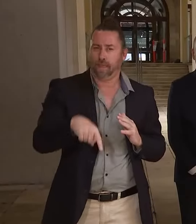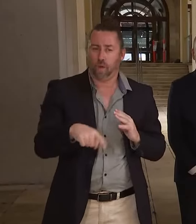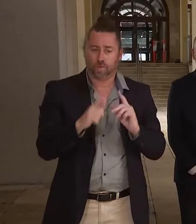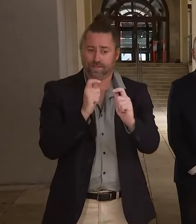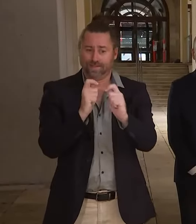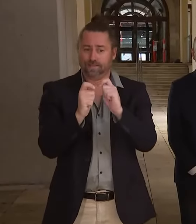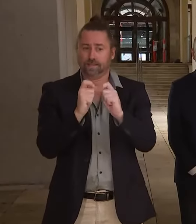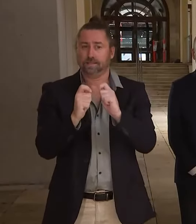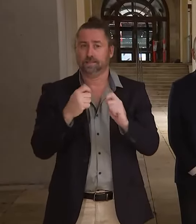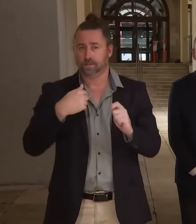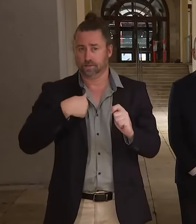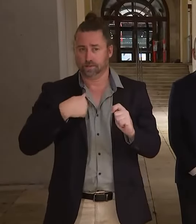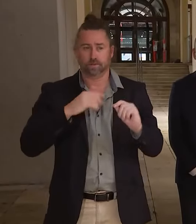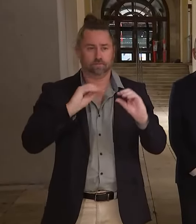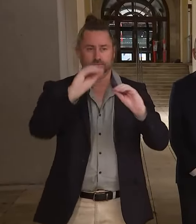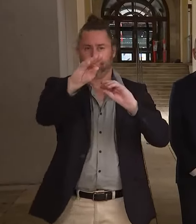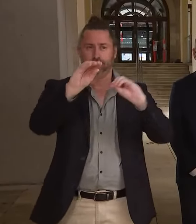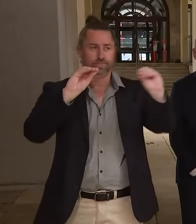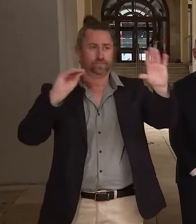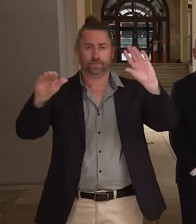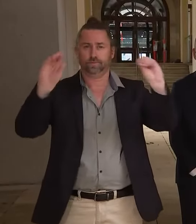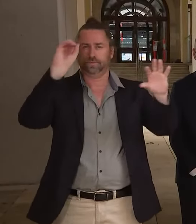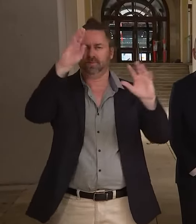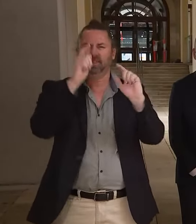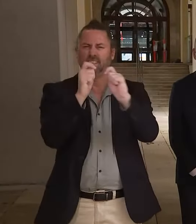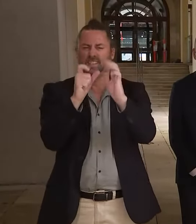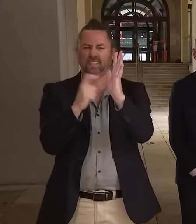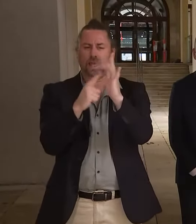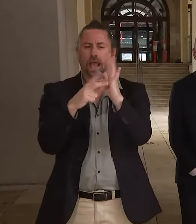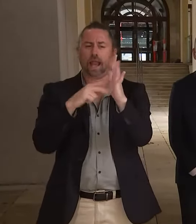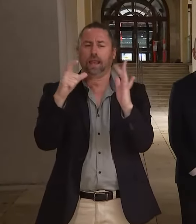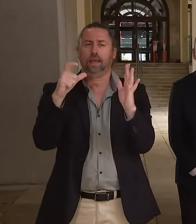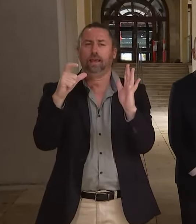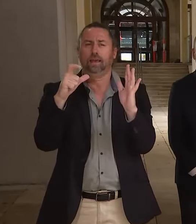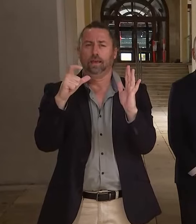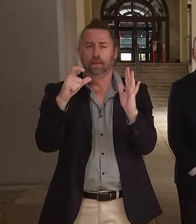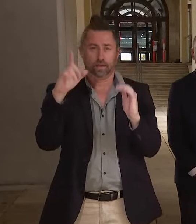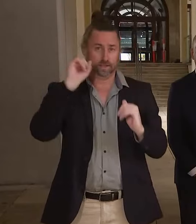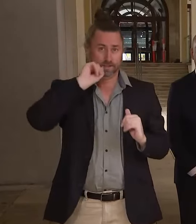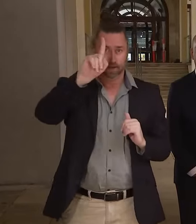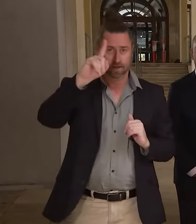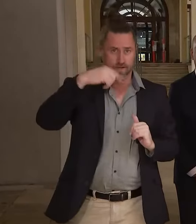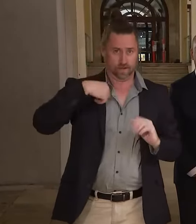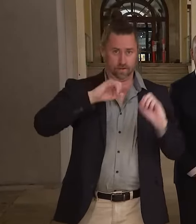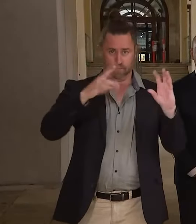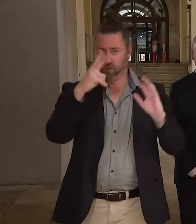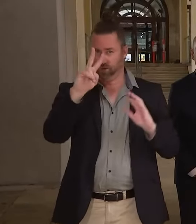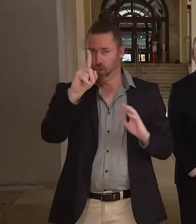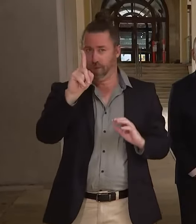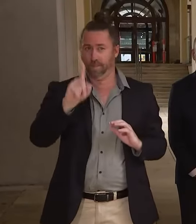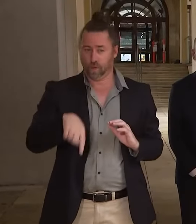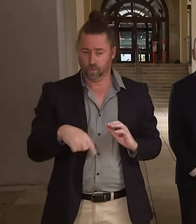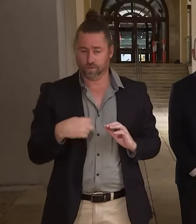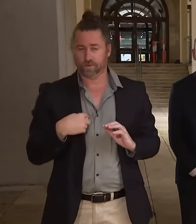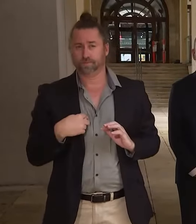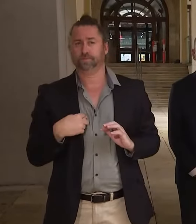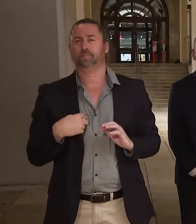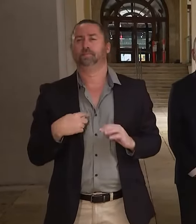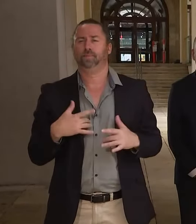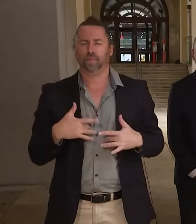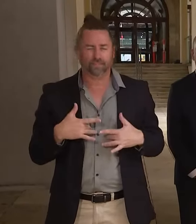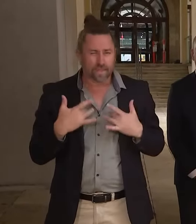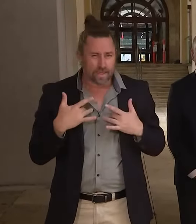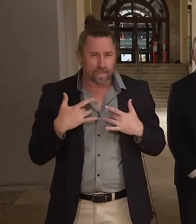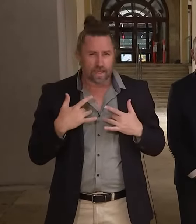distributed to our testing clinics in the last 24 hours. Look, we're expecting just